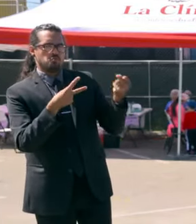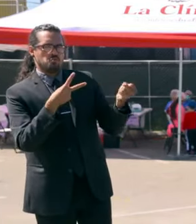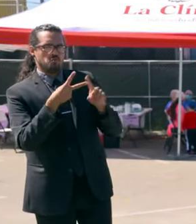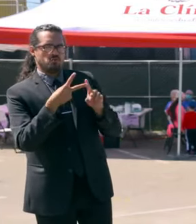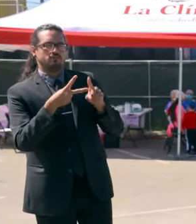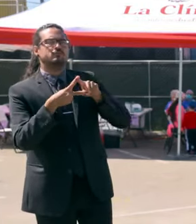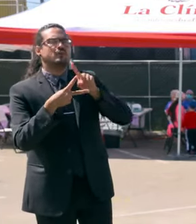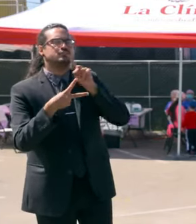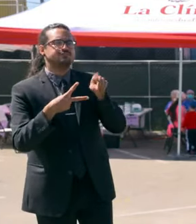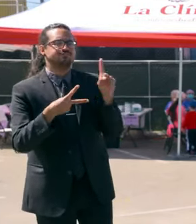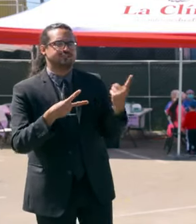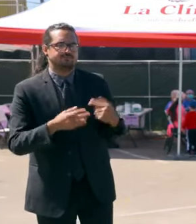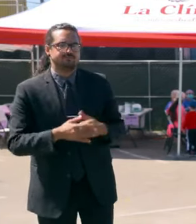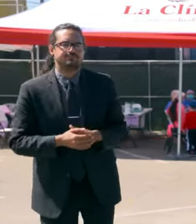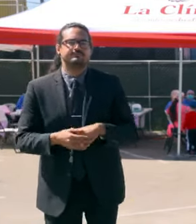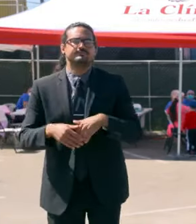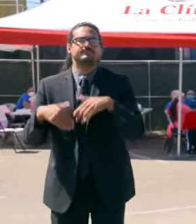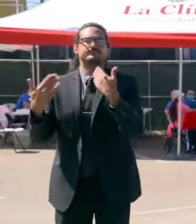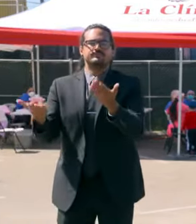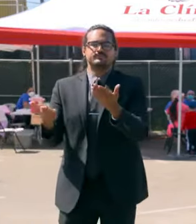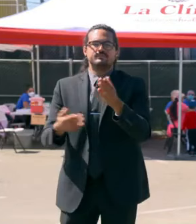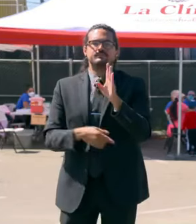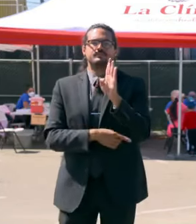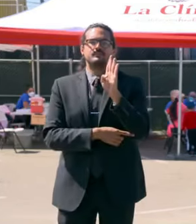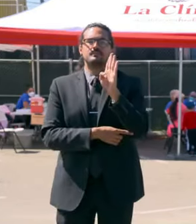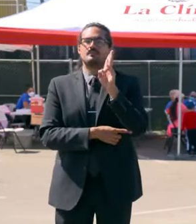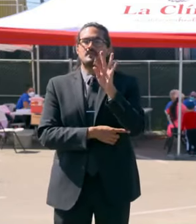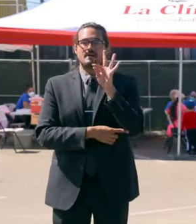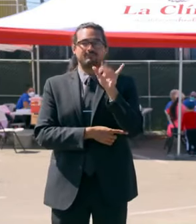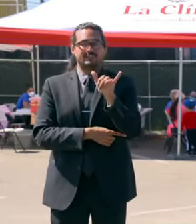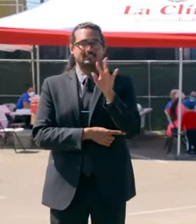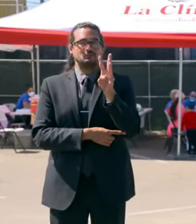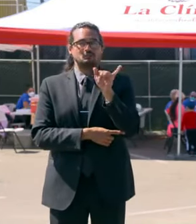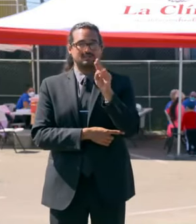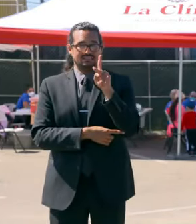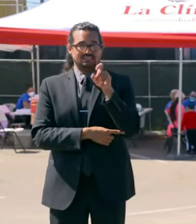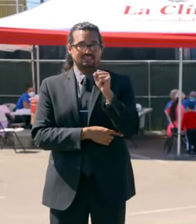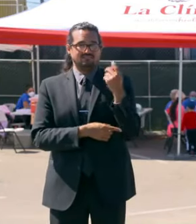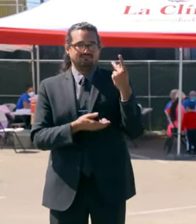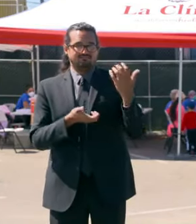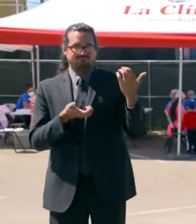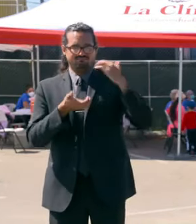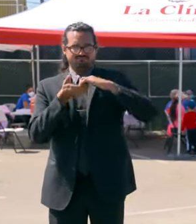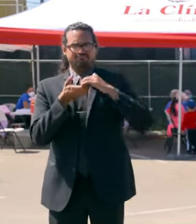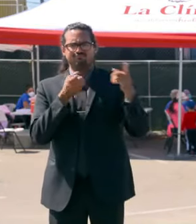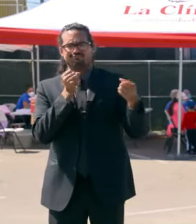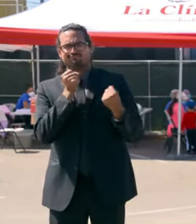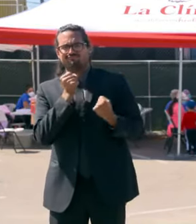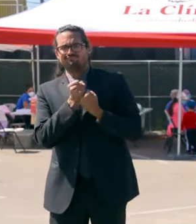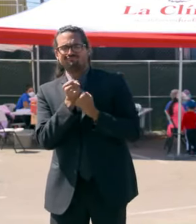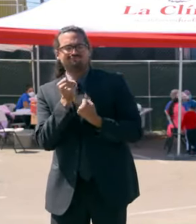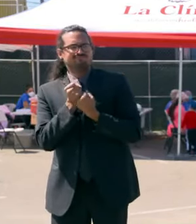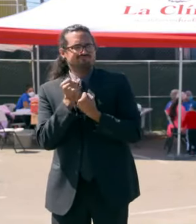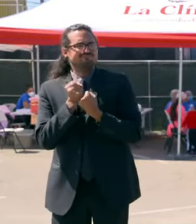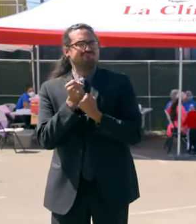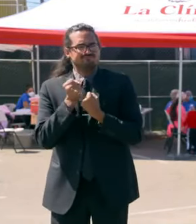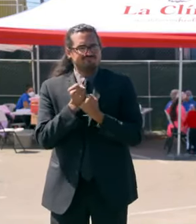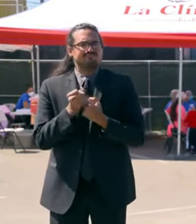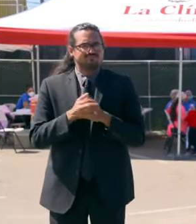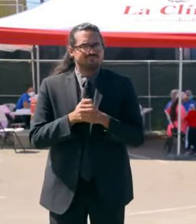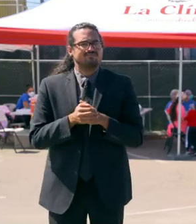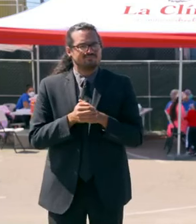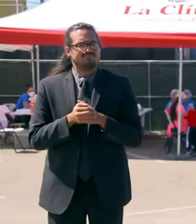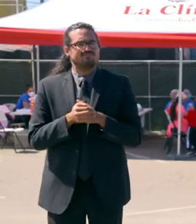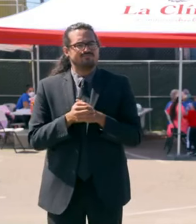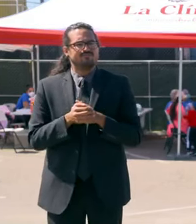mean, Buffy Wicks is a real partner and supporter of our efforts. And we've been actively engaged to see what's